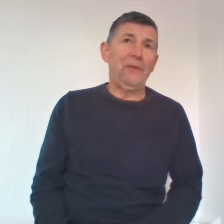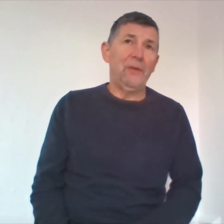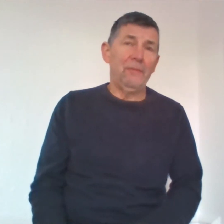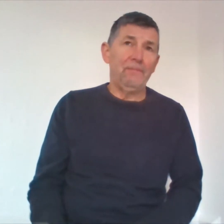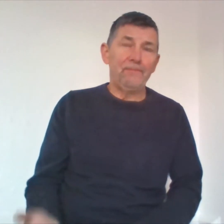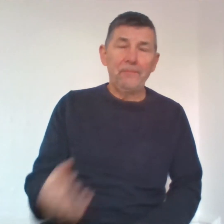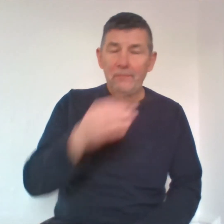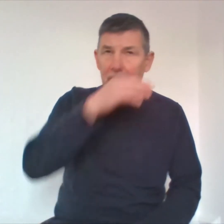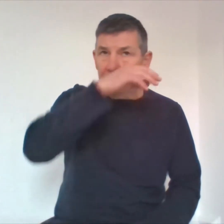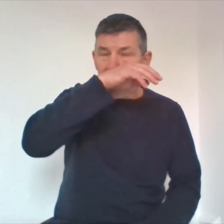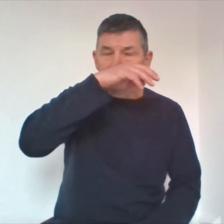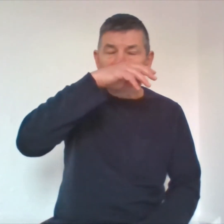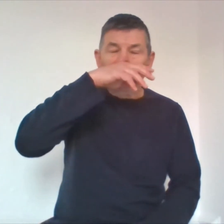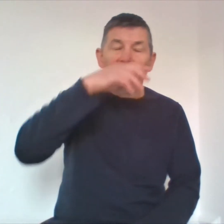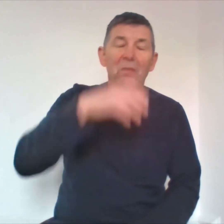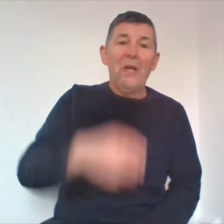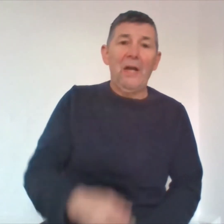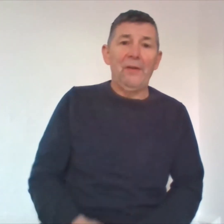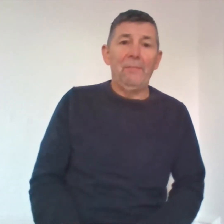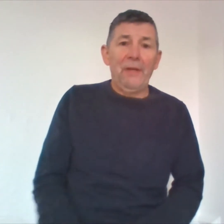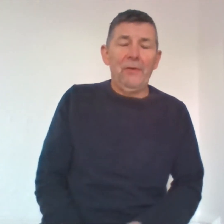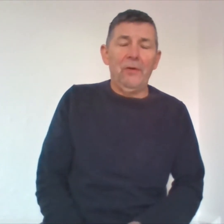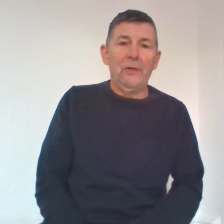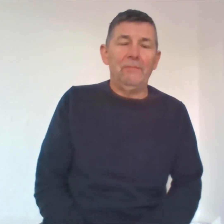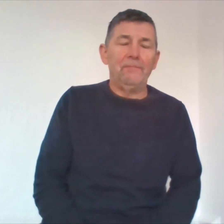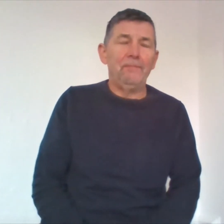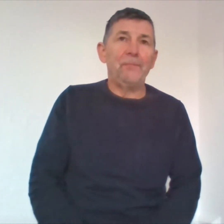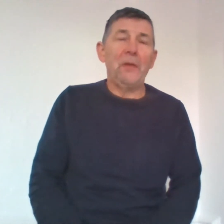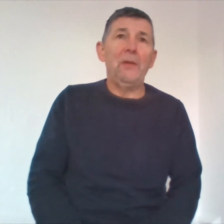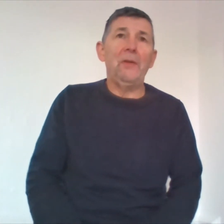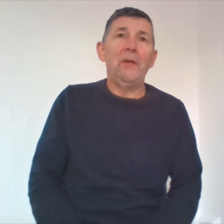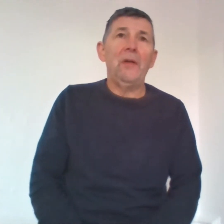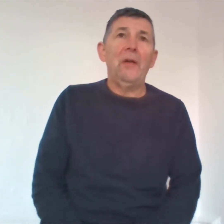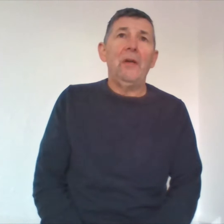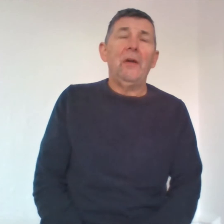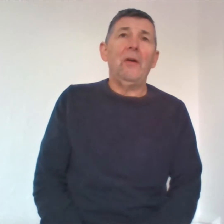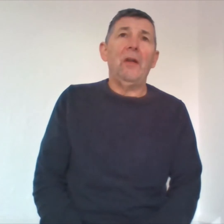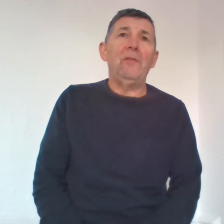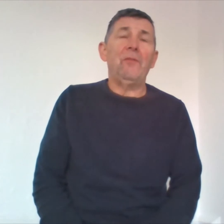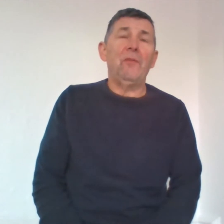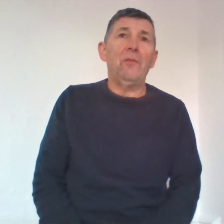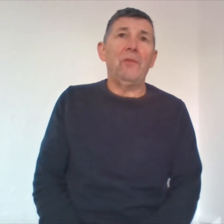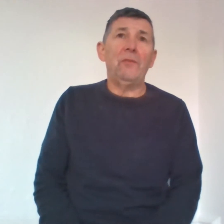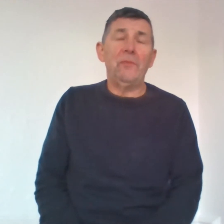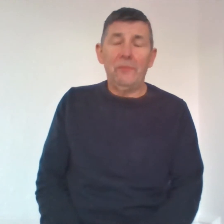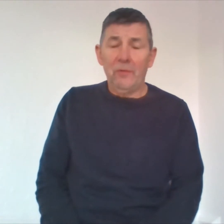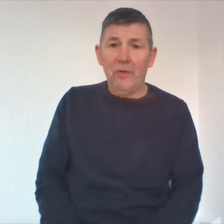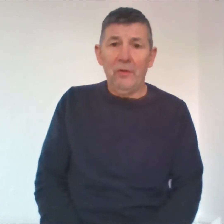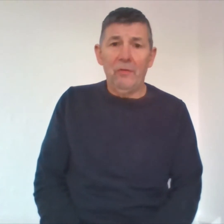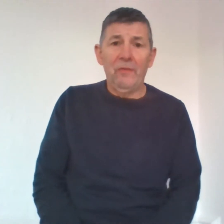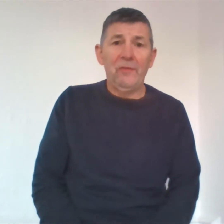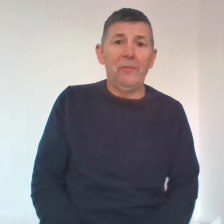cat and pet dog and her life revolved around growing her own vegetables